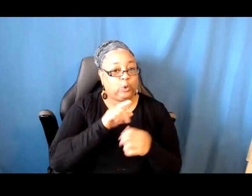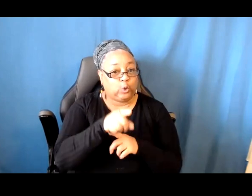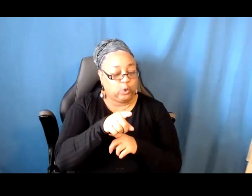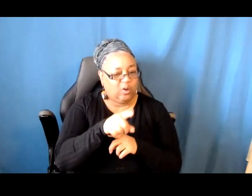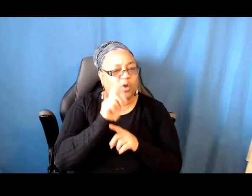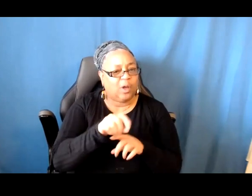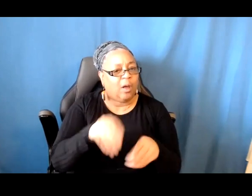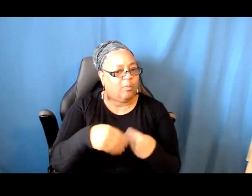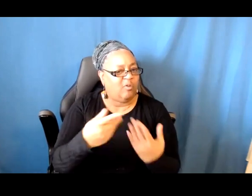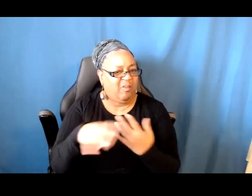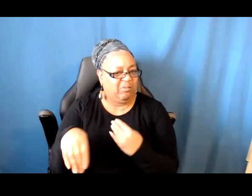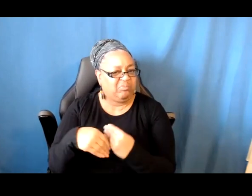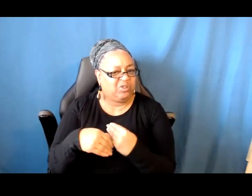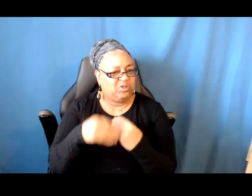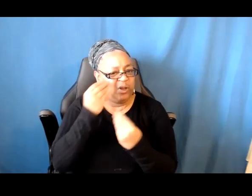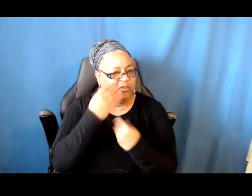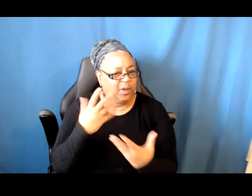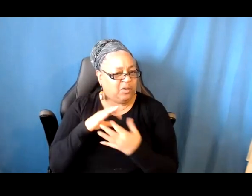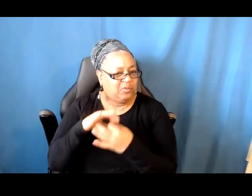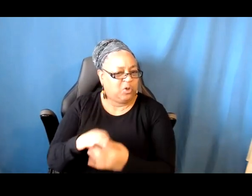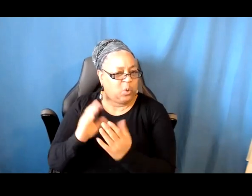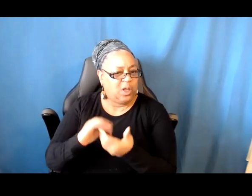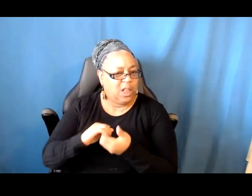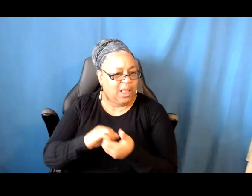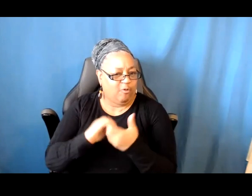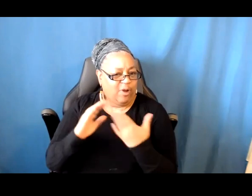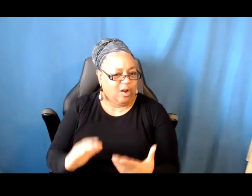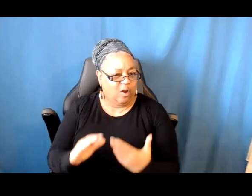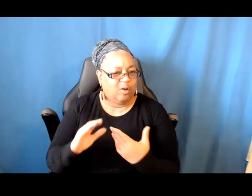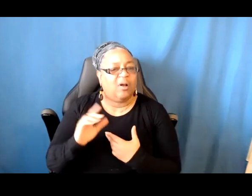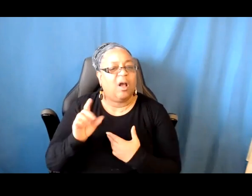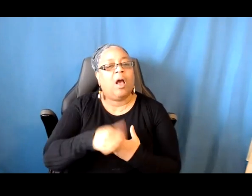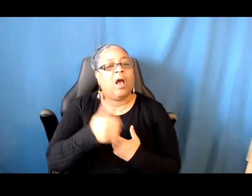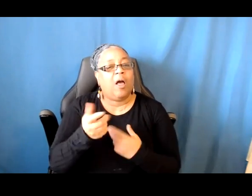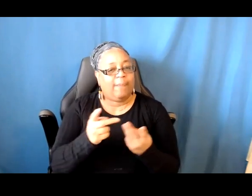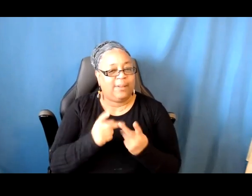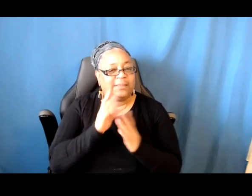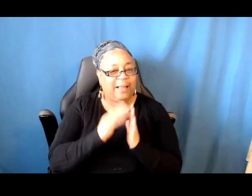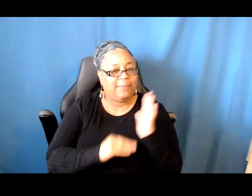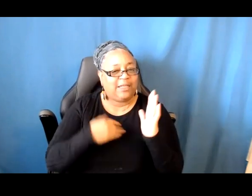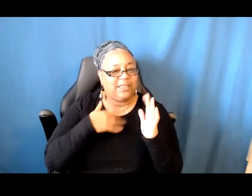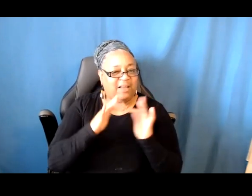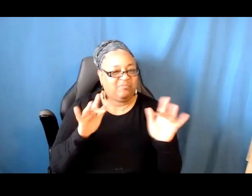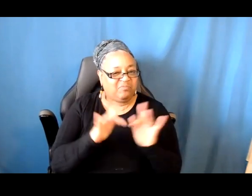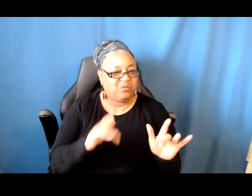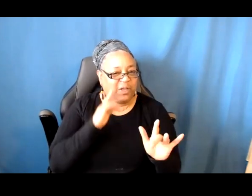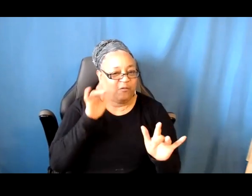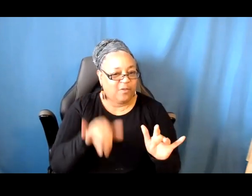and other places in the application. All right. And let's see.